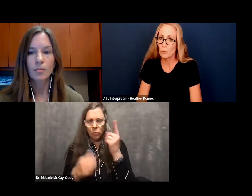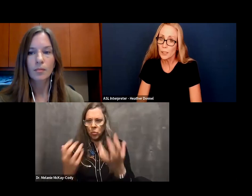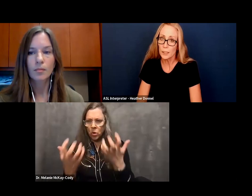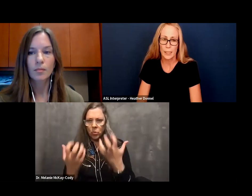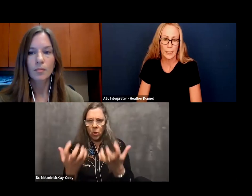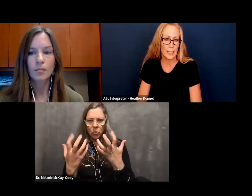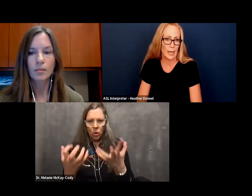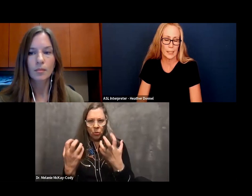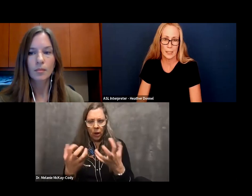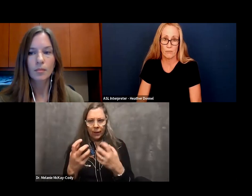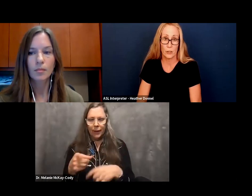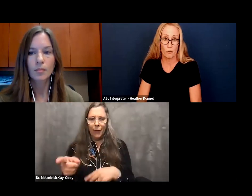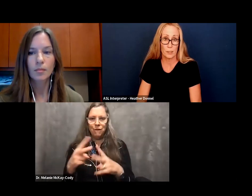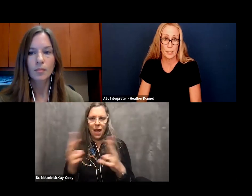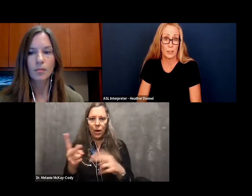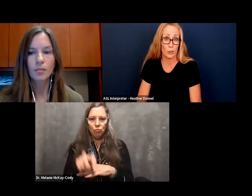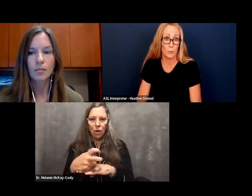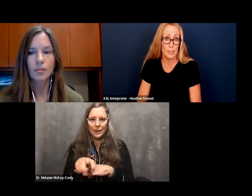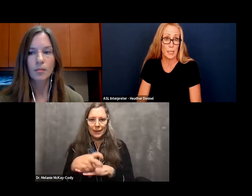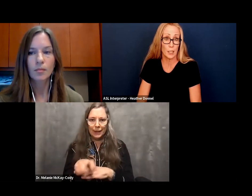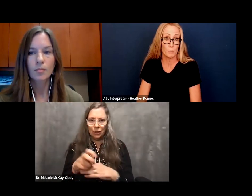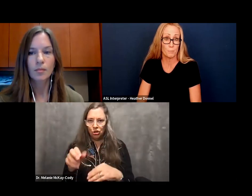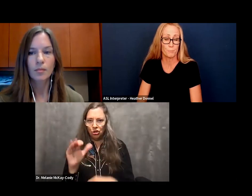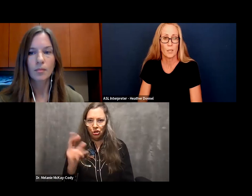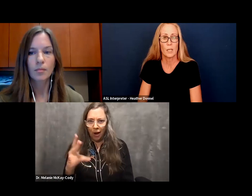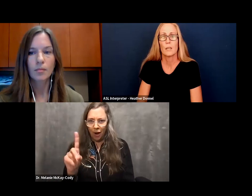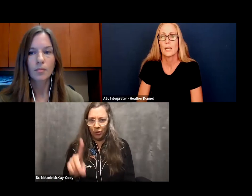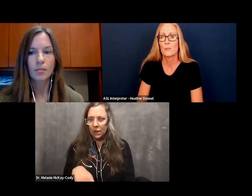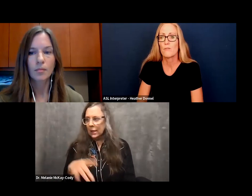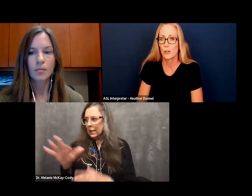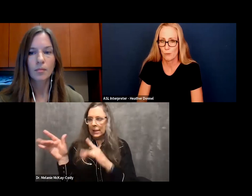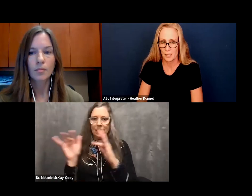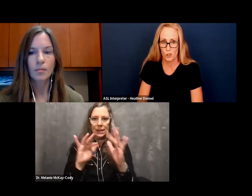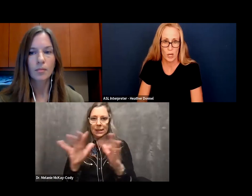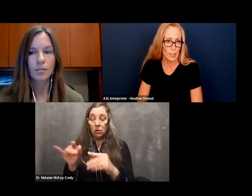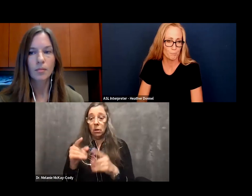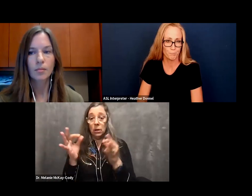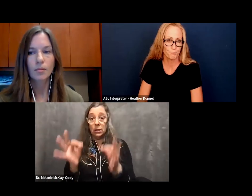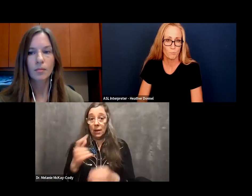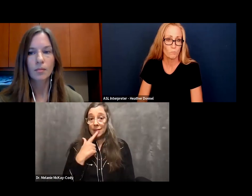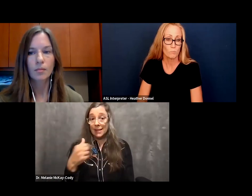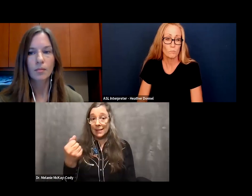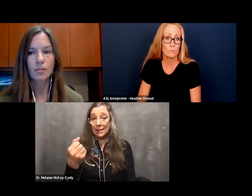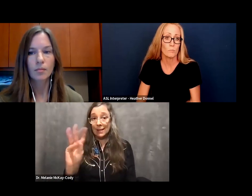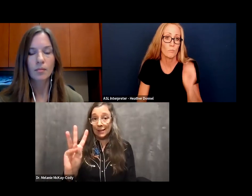He really had a very strong desire to go to Montana. He was a very restless child.